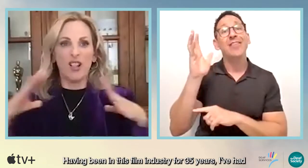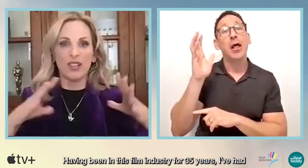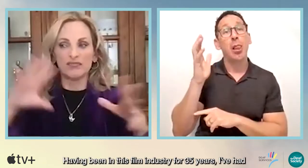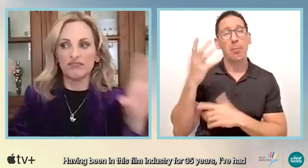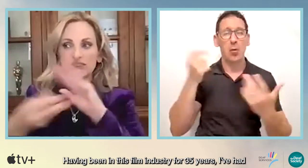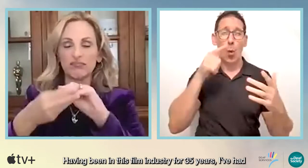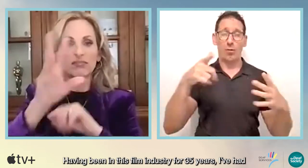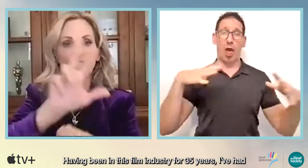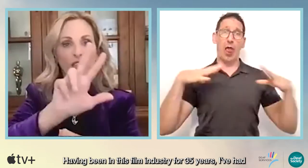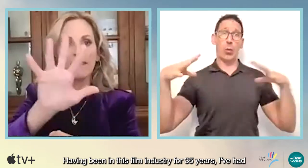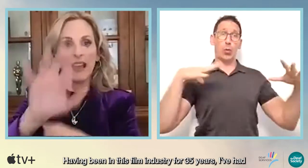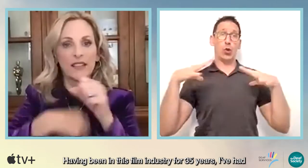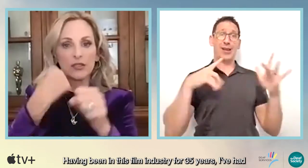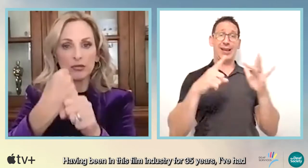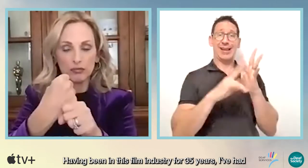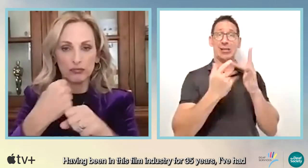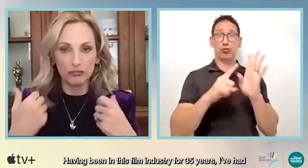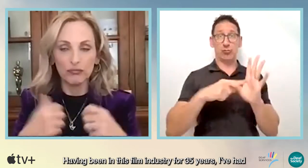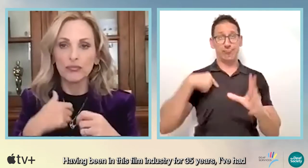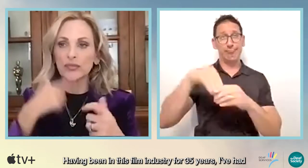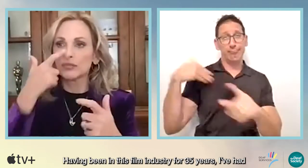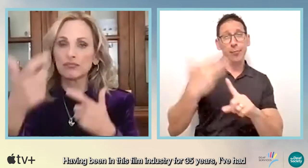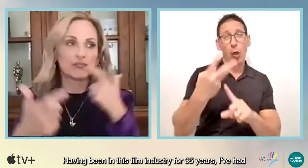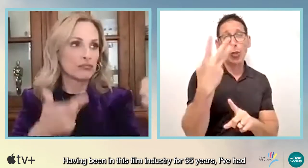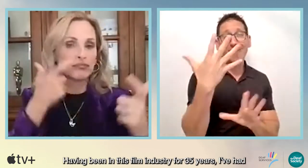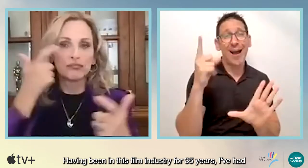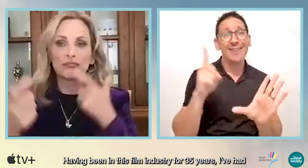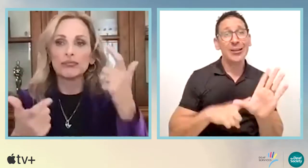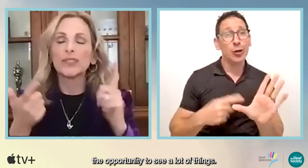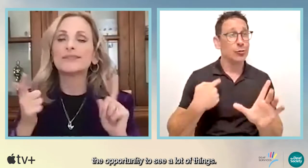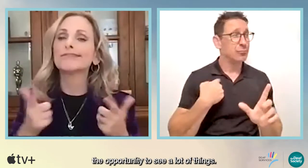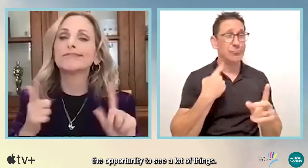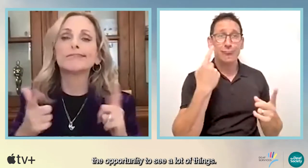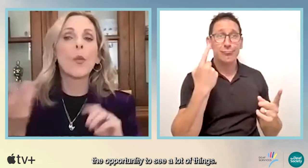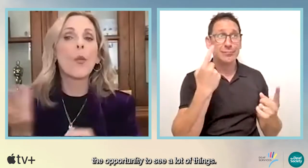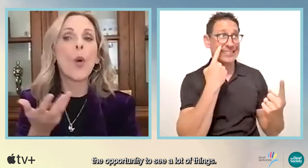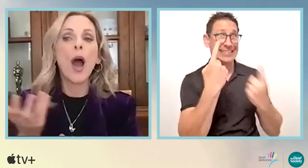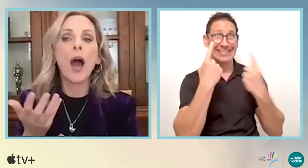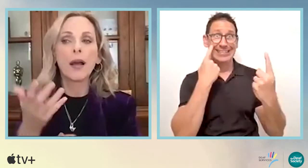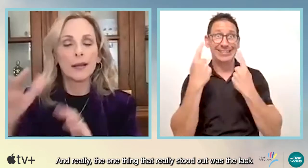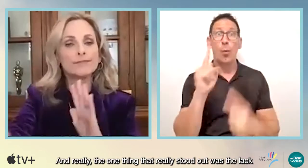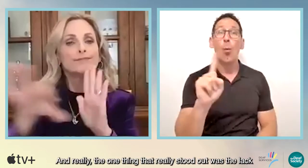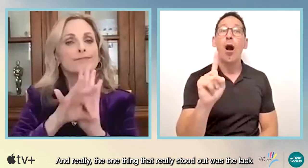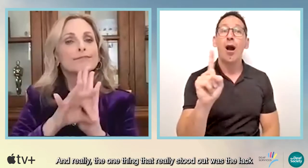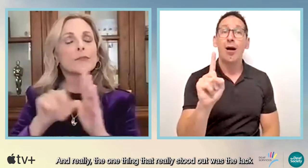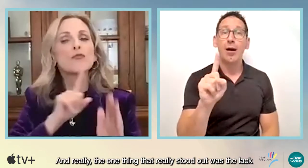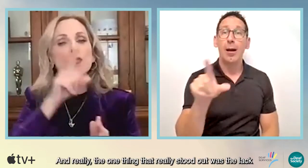this film industry for 35 years, I've had the opportunity to see a lot of things. And